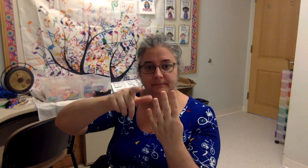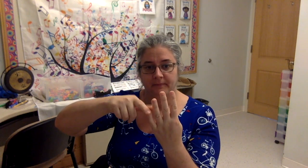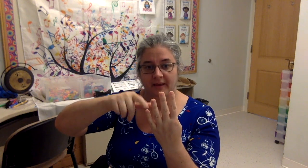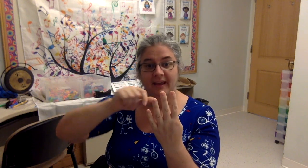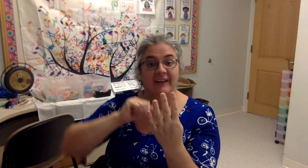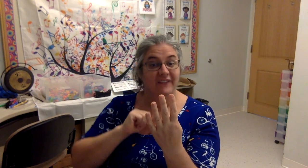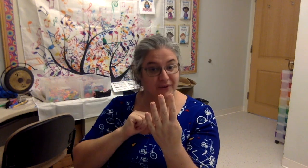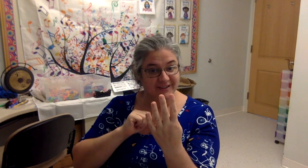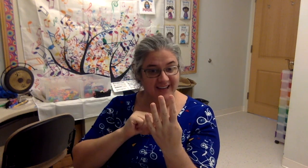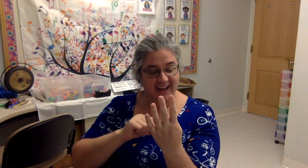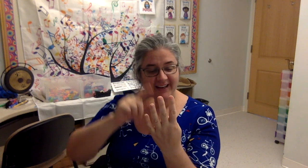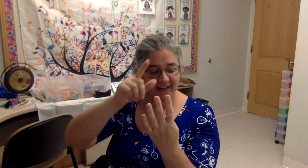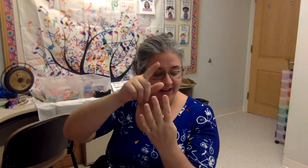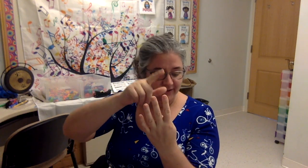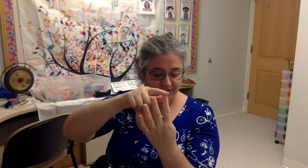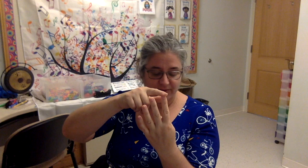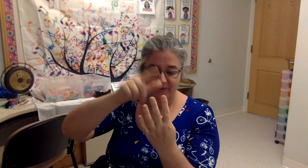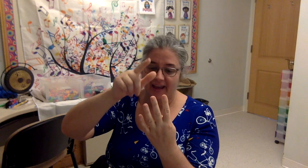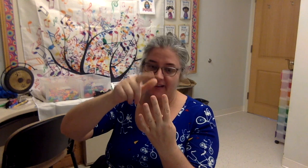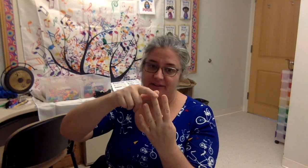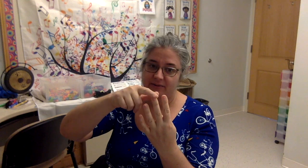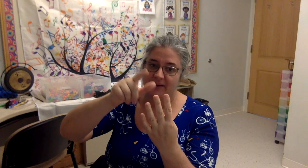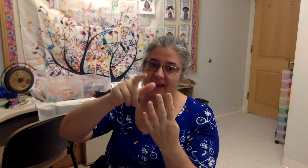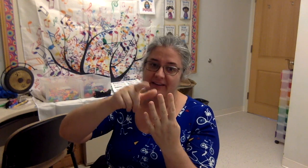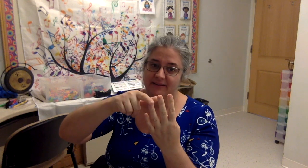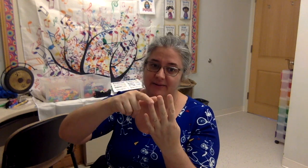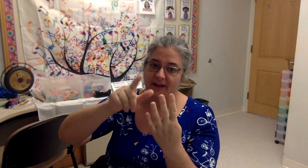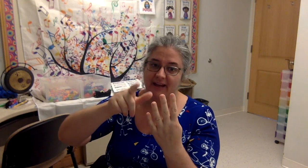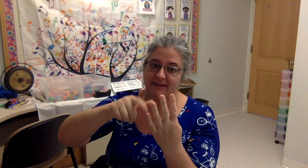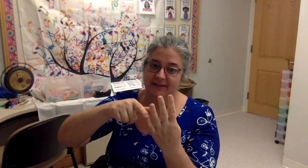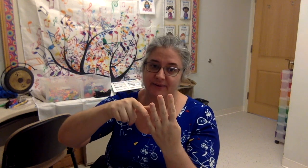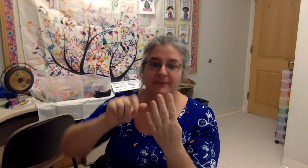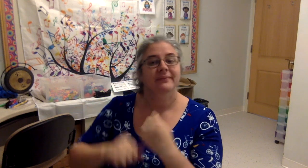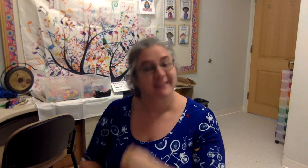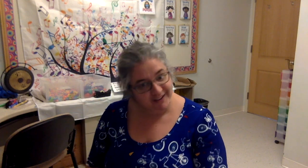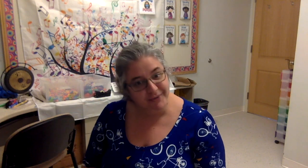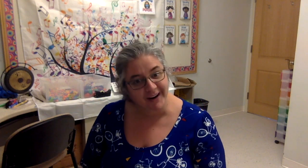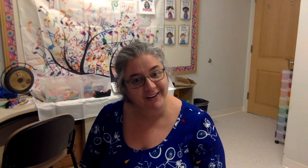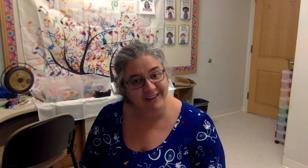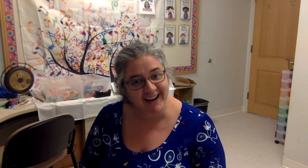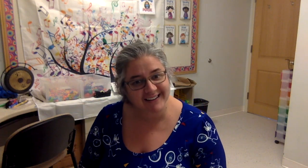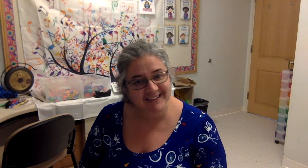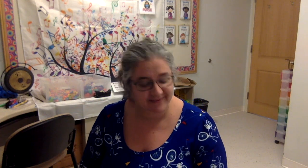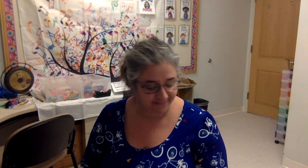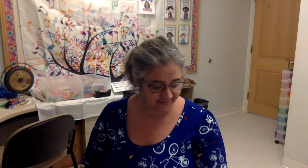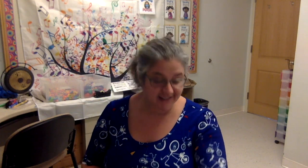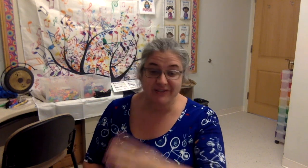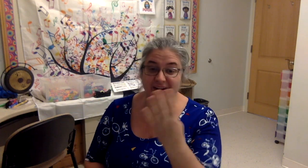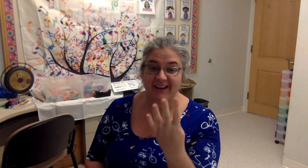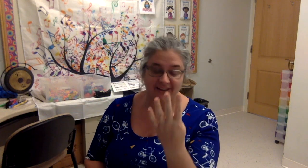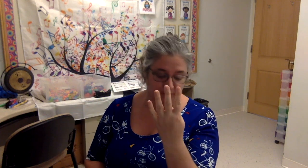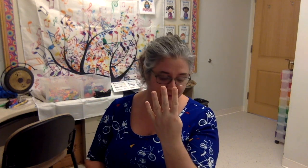If you said do-day, do-day, do-day, do, you are correct. Let's try another one.